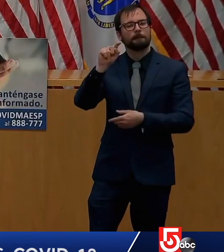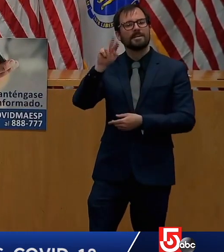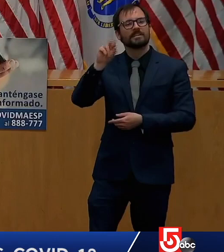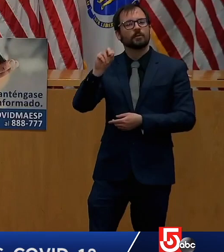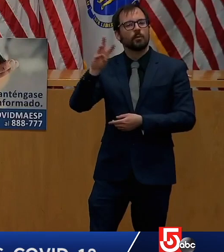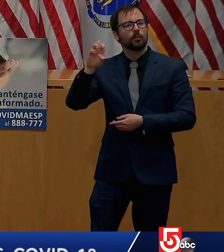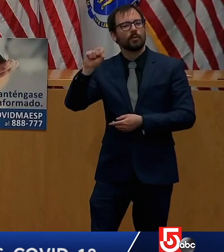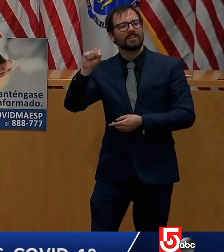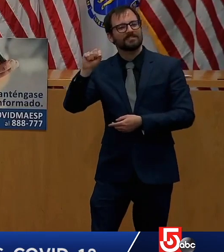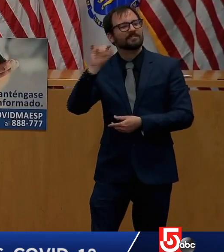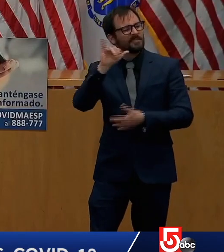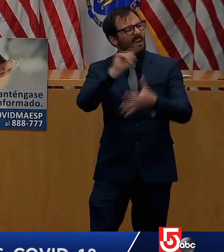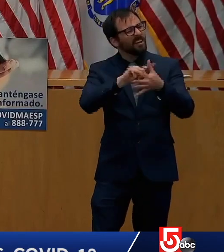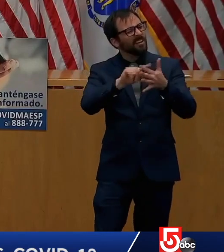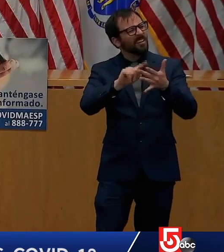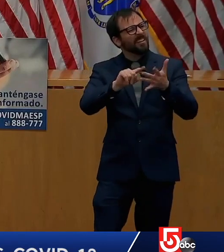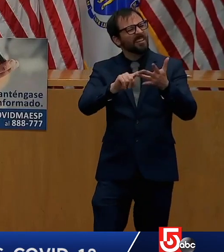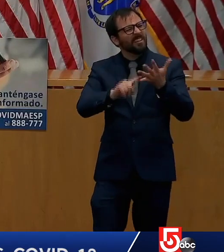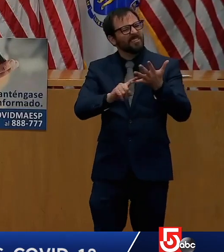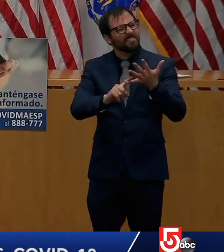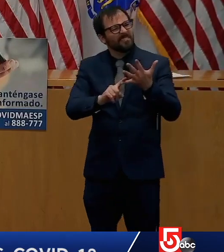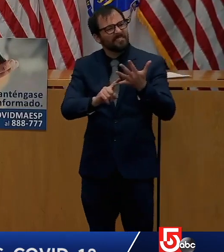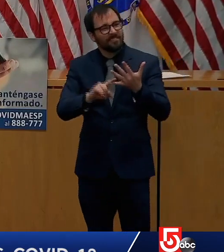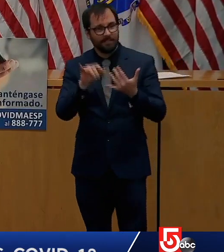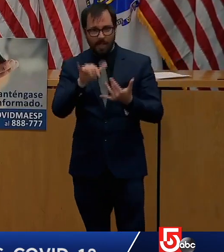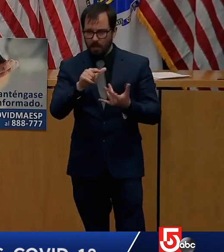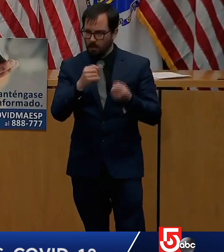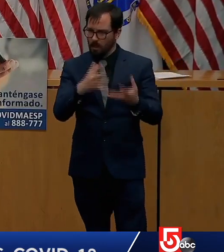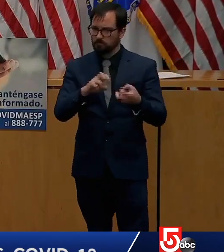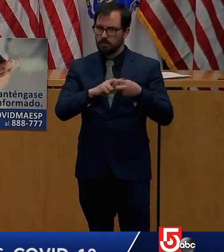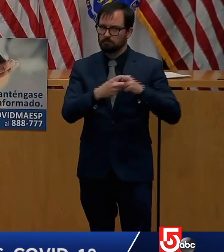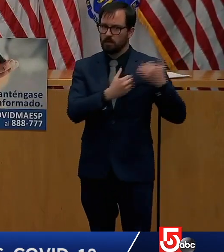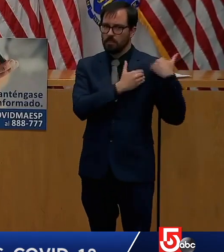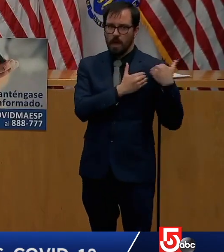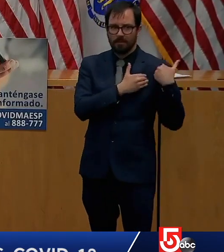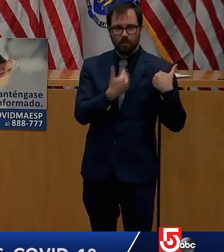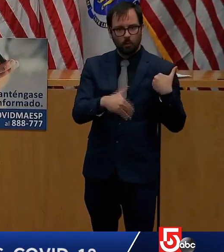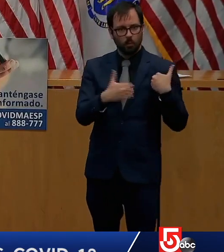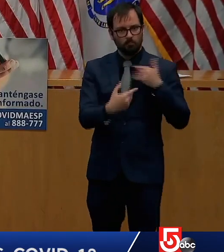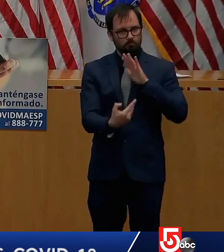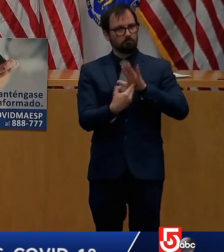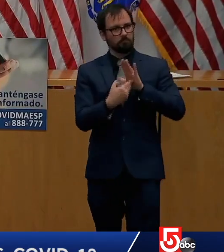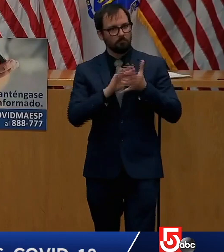occurred there? there some of the things that were reported in that data center?